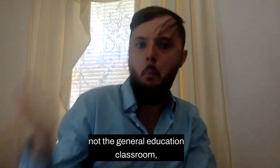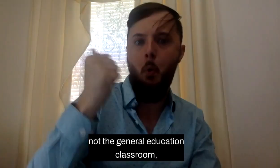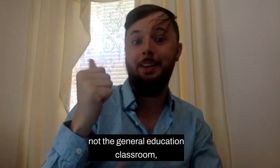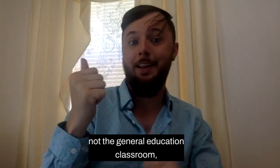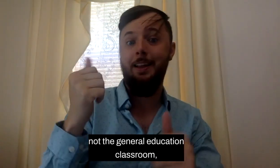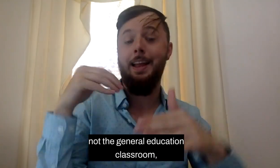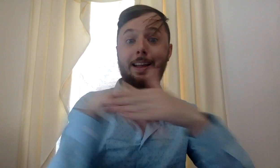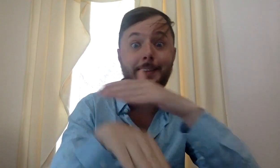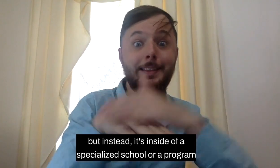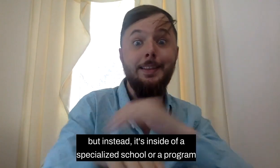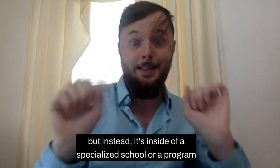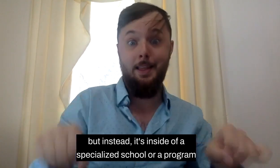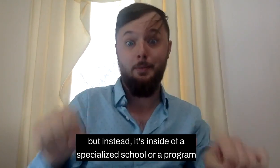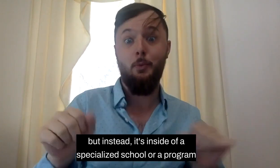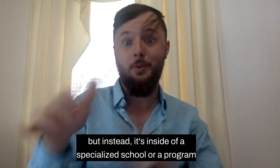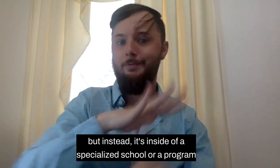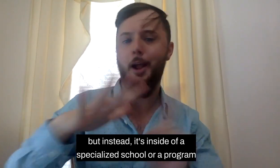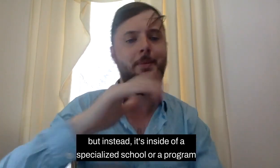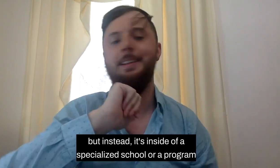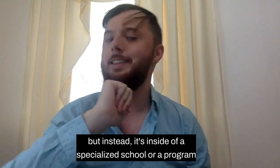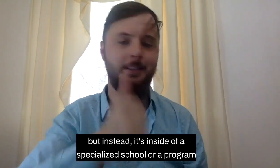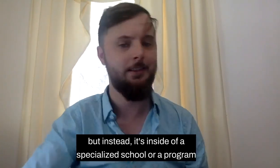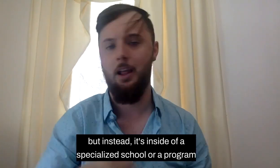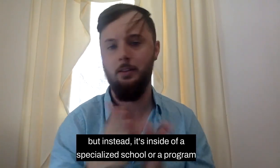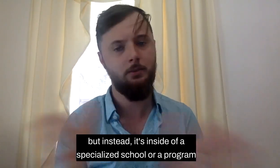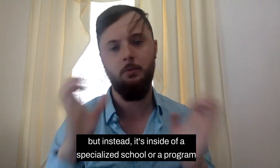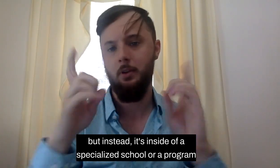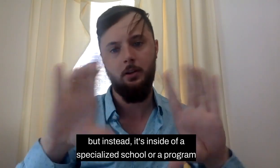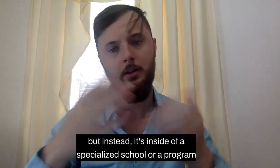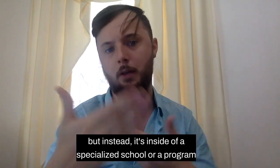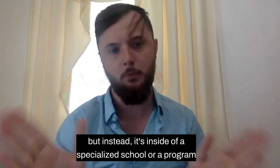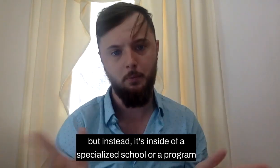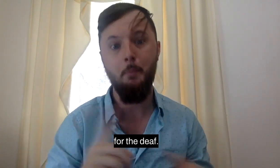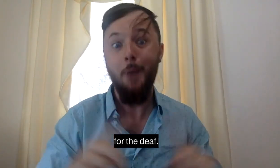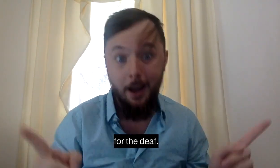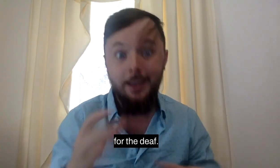classroom, but instead it's inside of a specialized school or a program for the deaf.